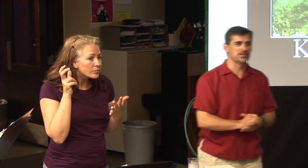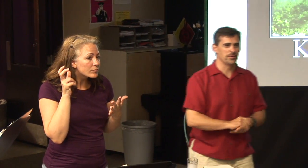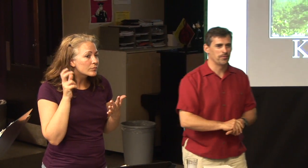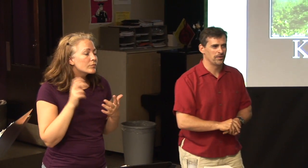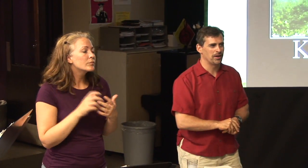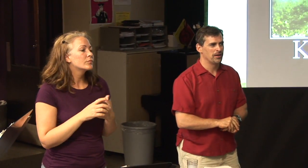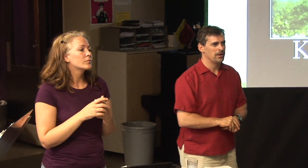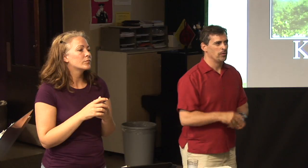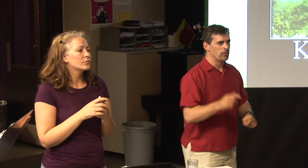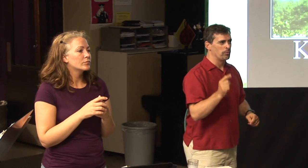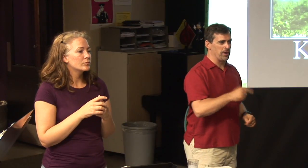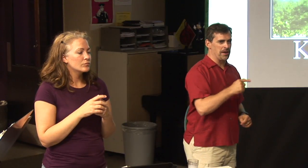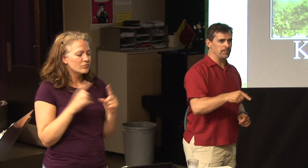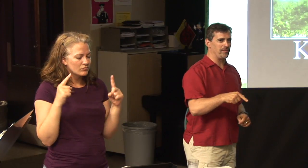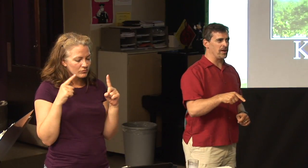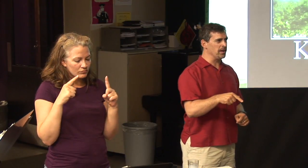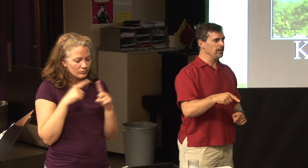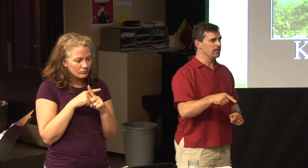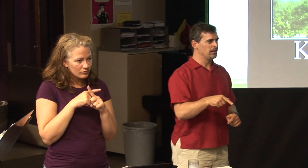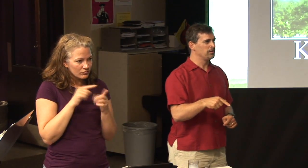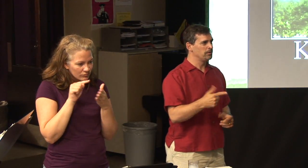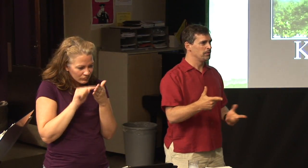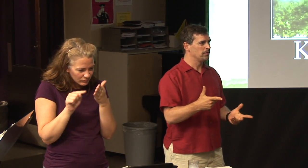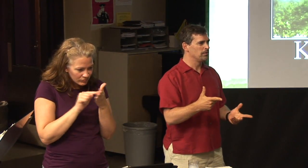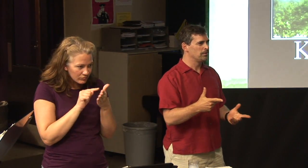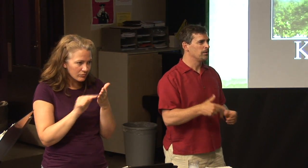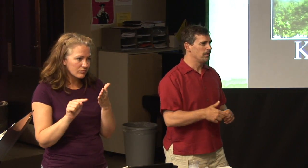Huh? Cynicism. Were they made to be funny?